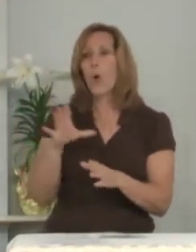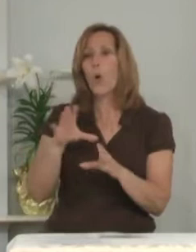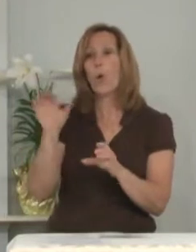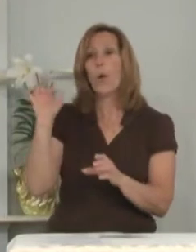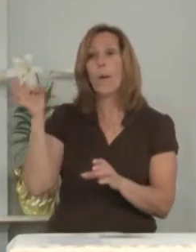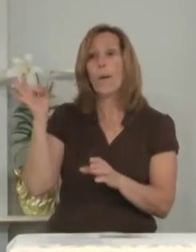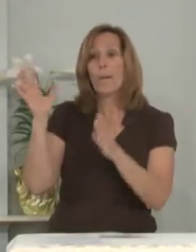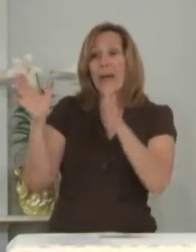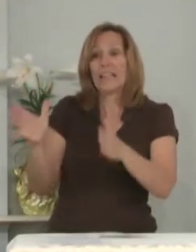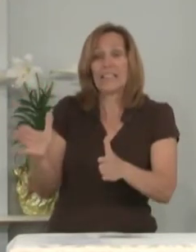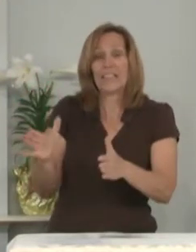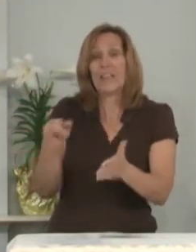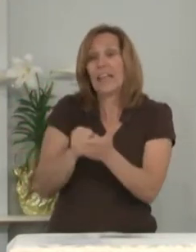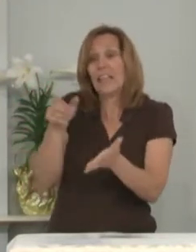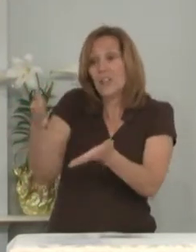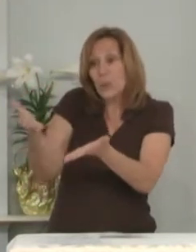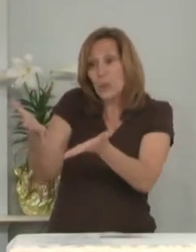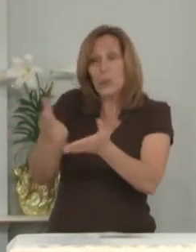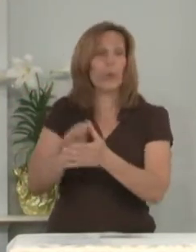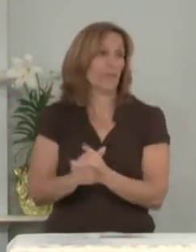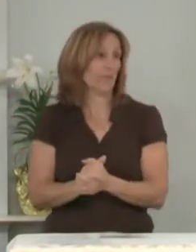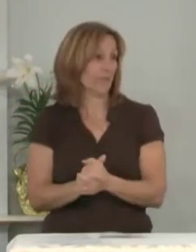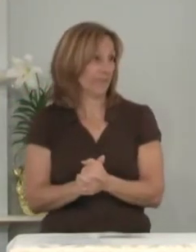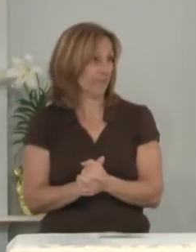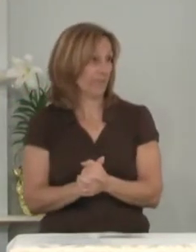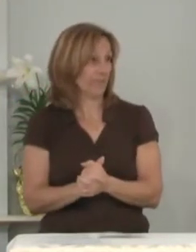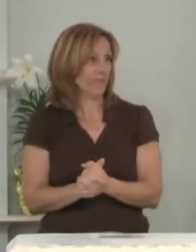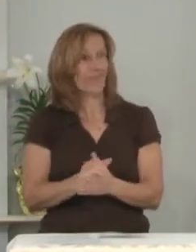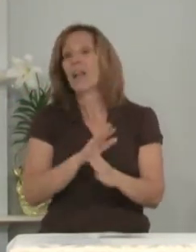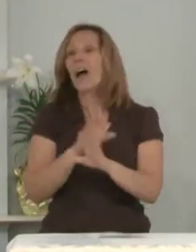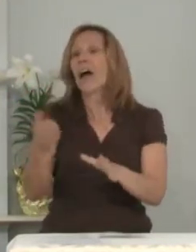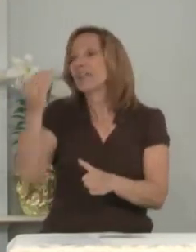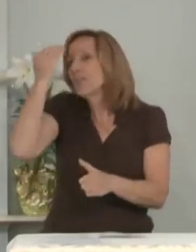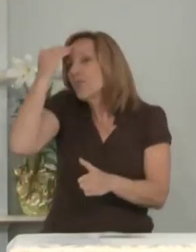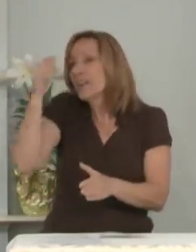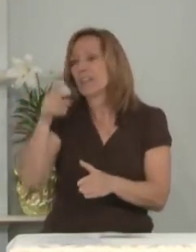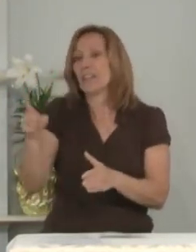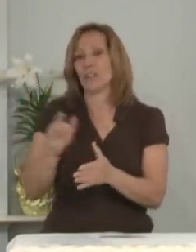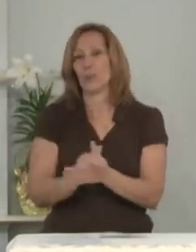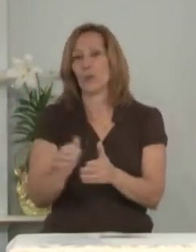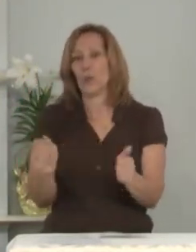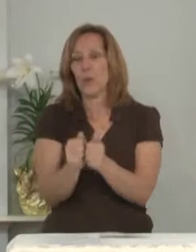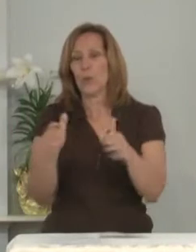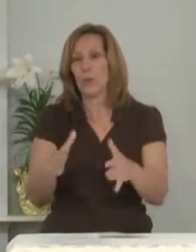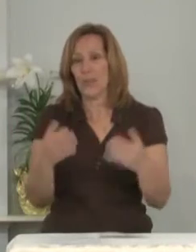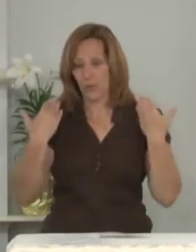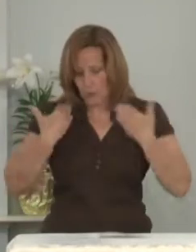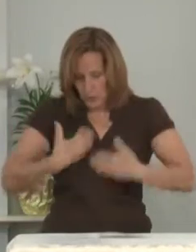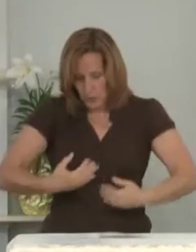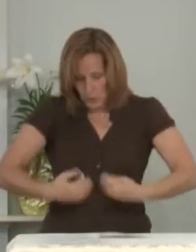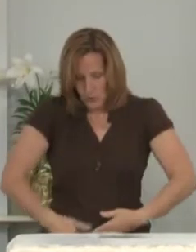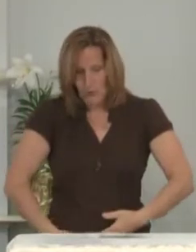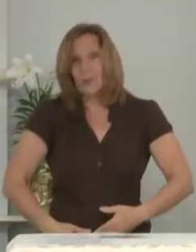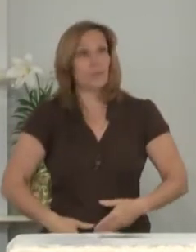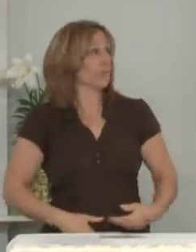pastor it's you I didn't recognize you without your clothes.